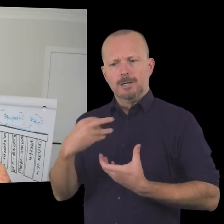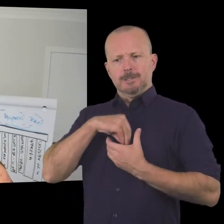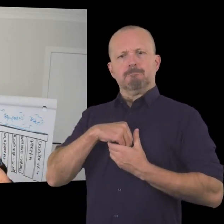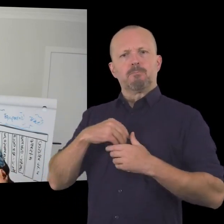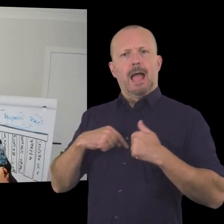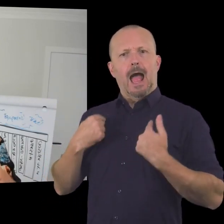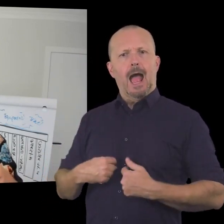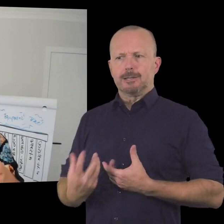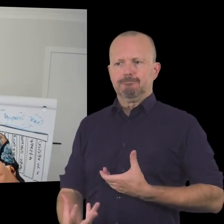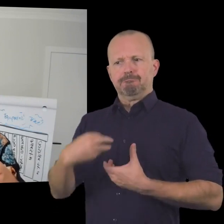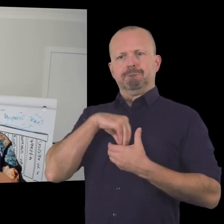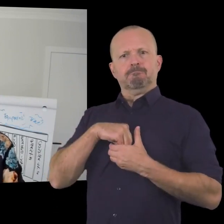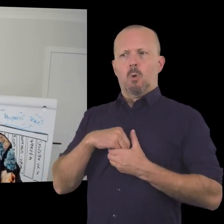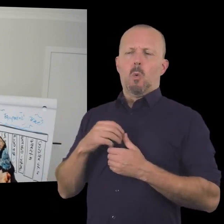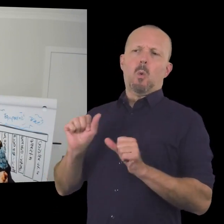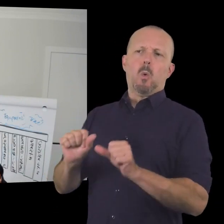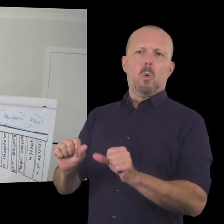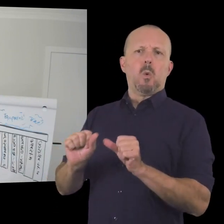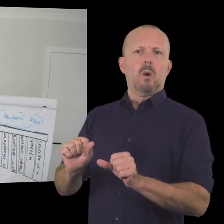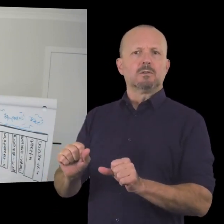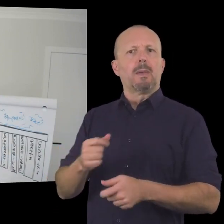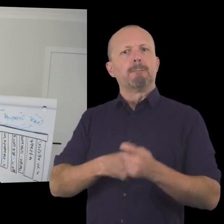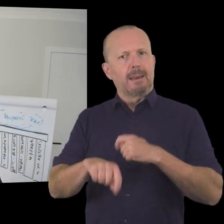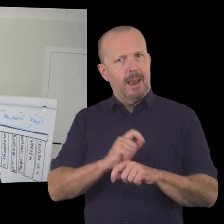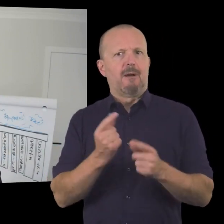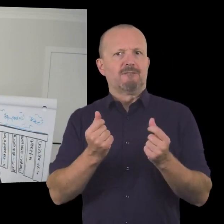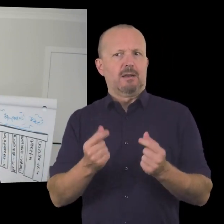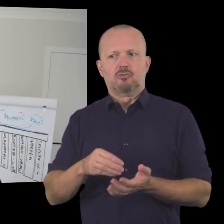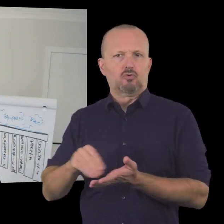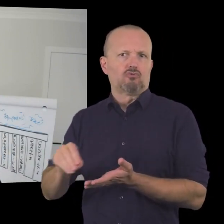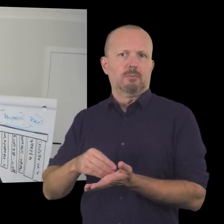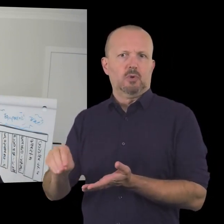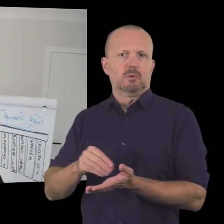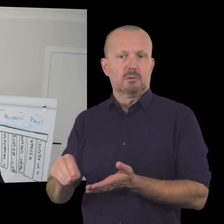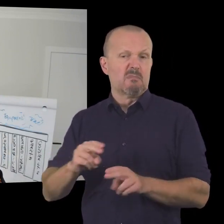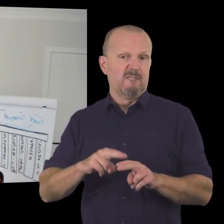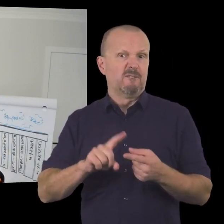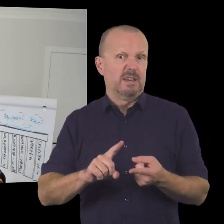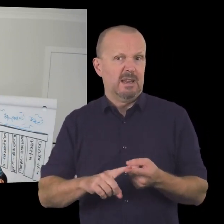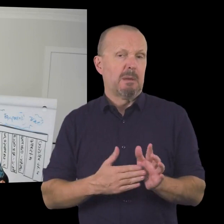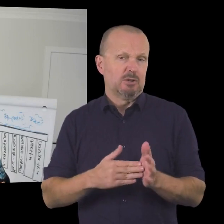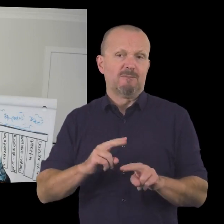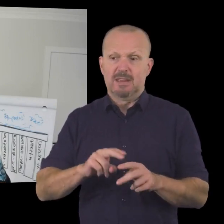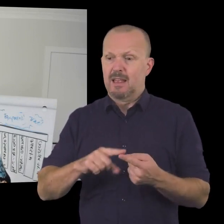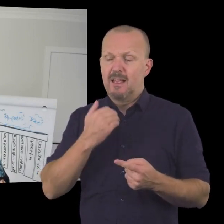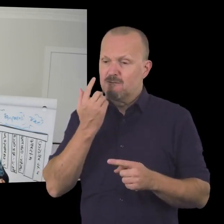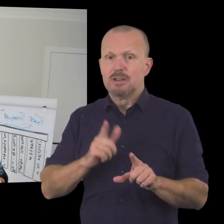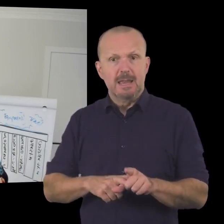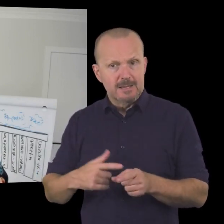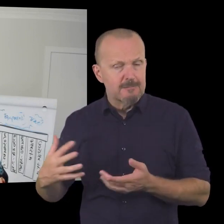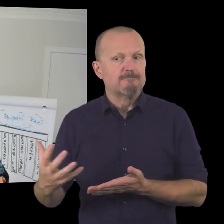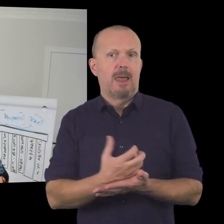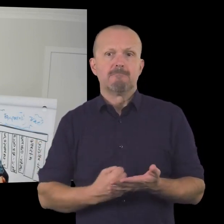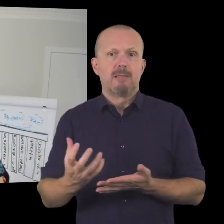they then become became regular uh givers as well or really looking contributors in a financial sense as well in terms of paying their fee